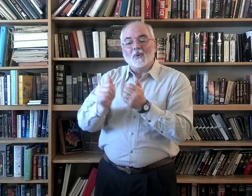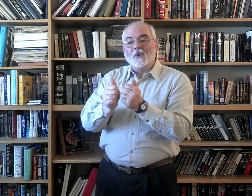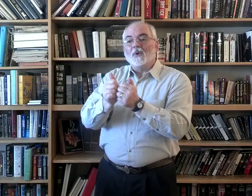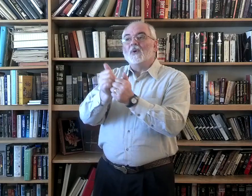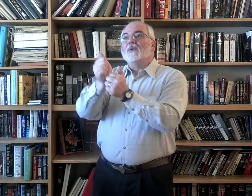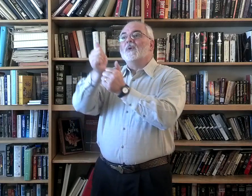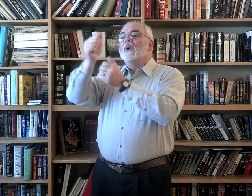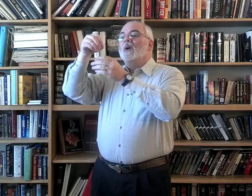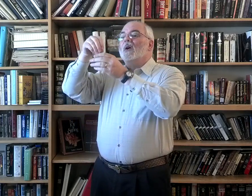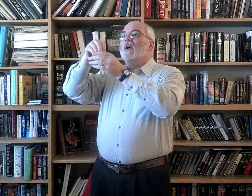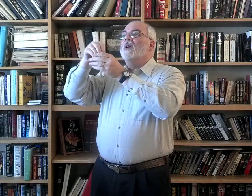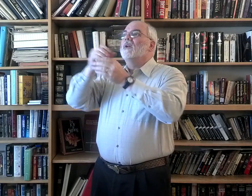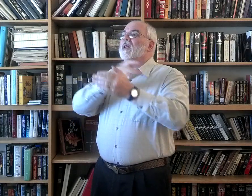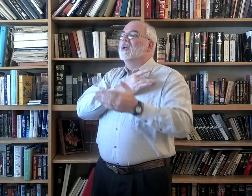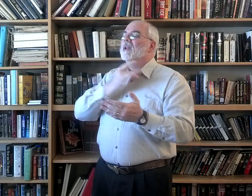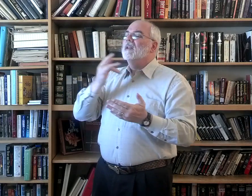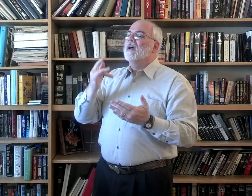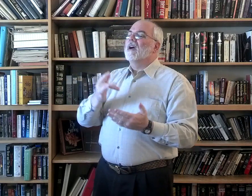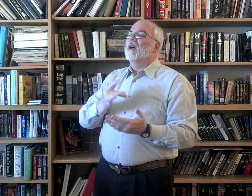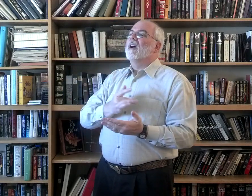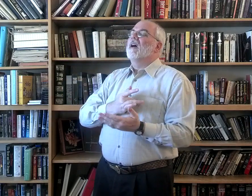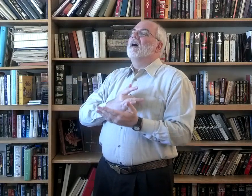or in Heart,